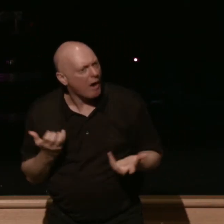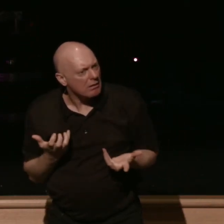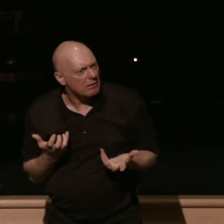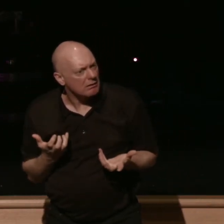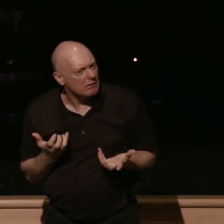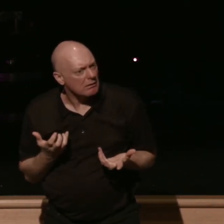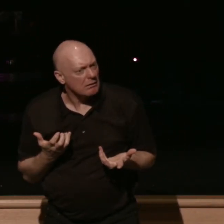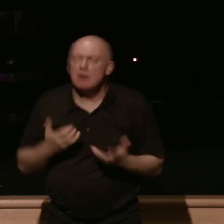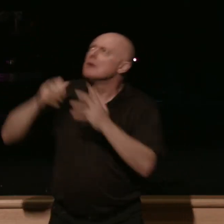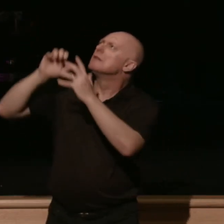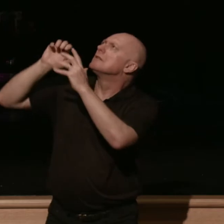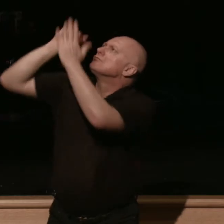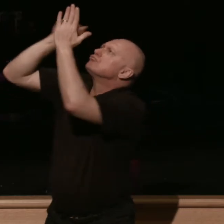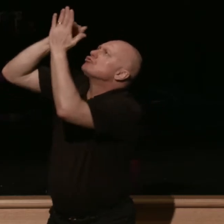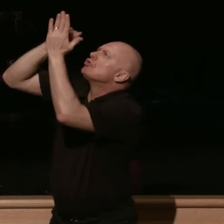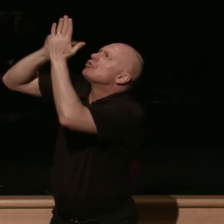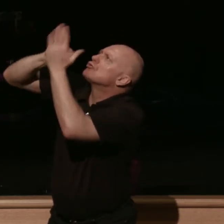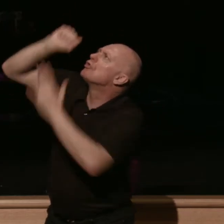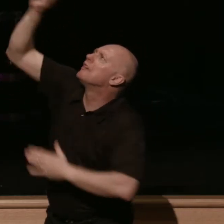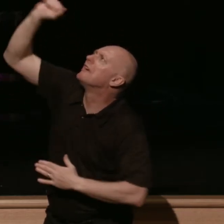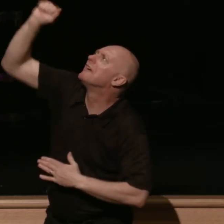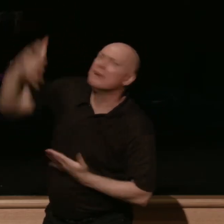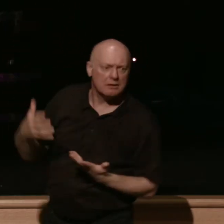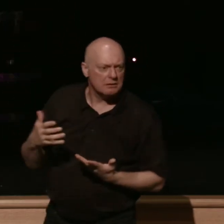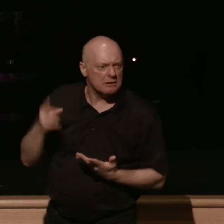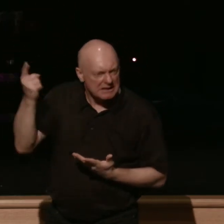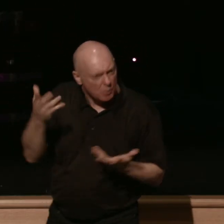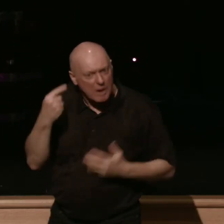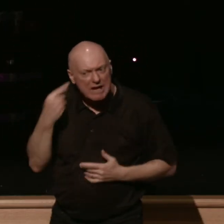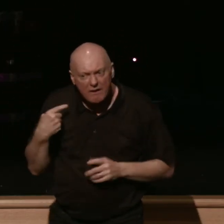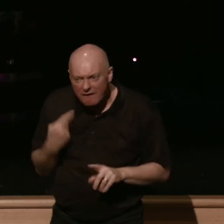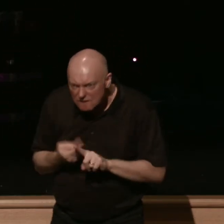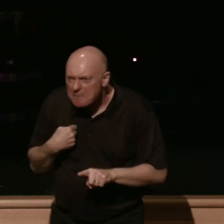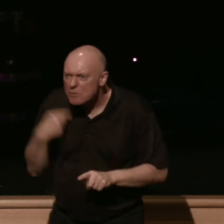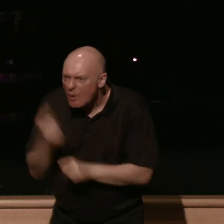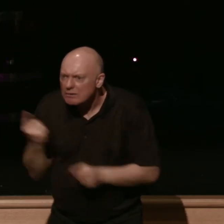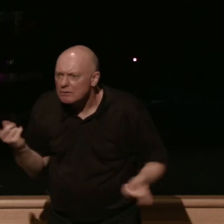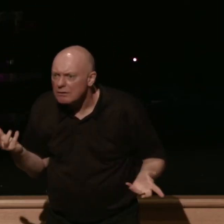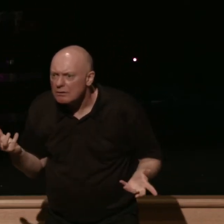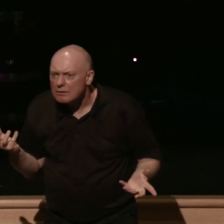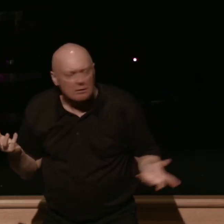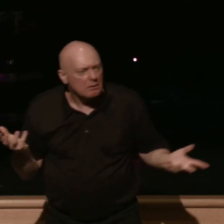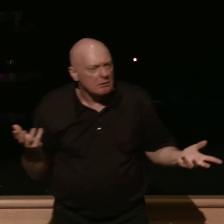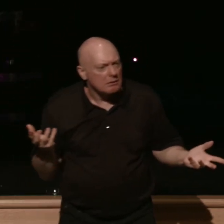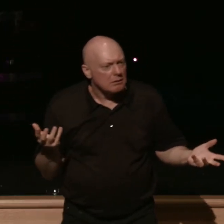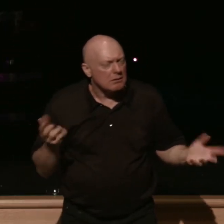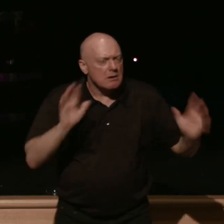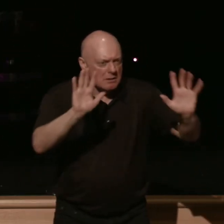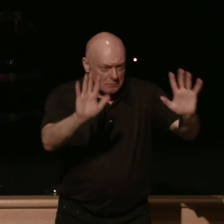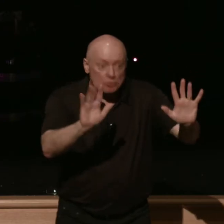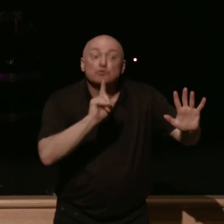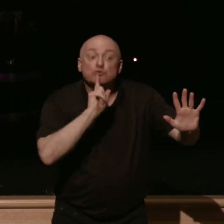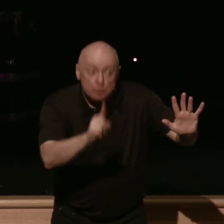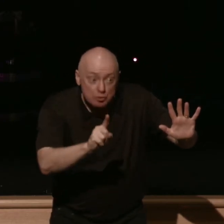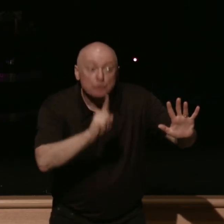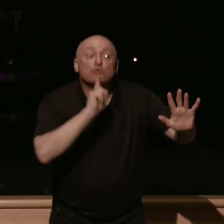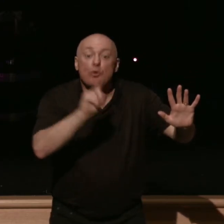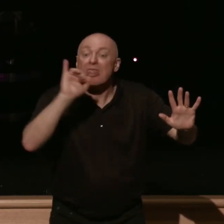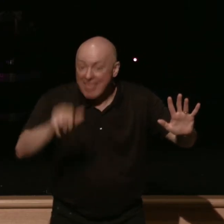knock isn't he the one who wants to hear from me listen loved ones it's true that's true god